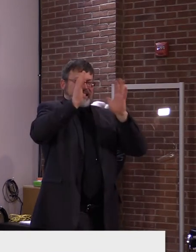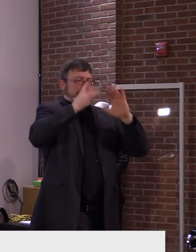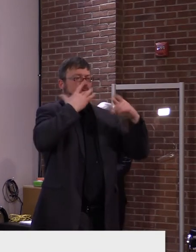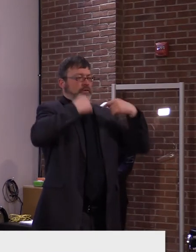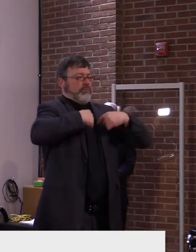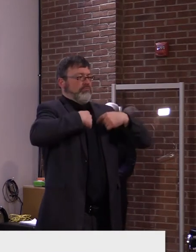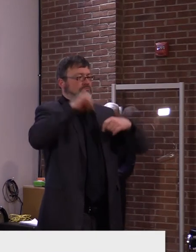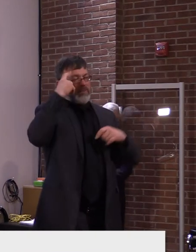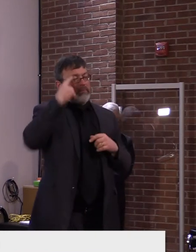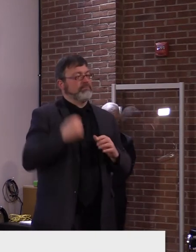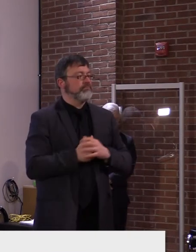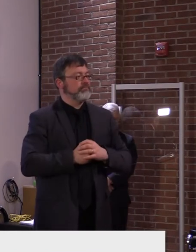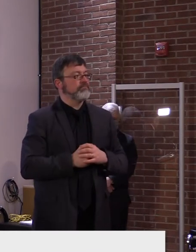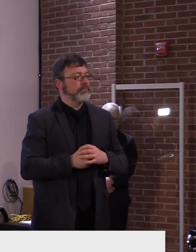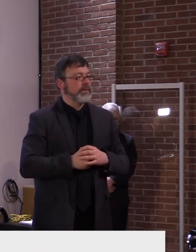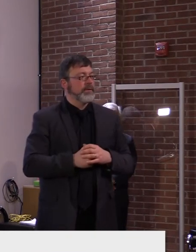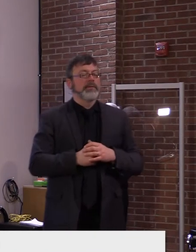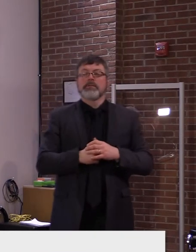Thanks.